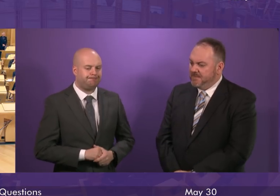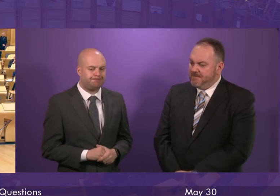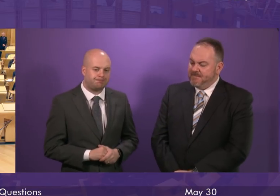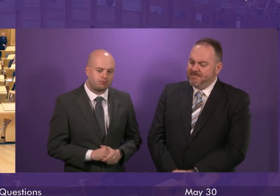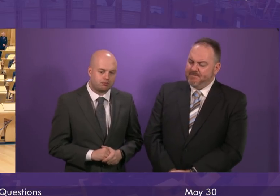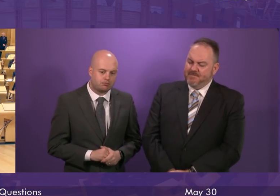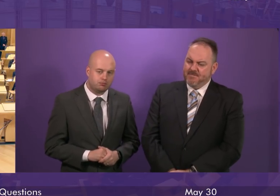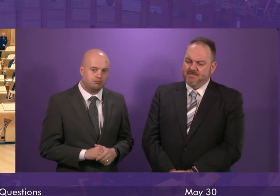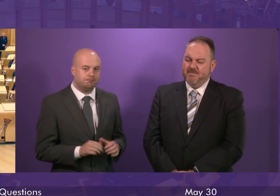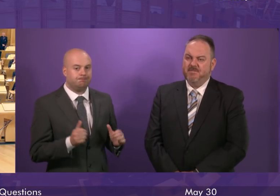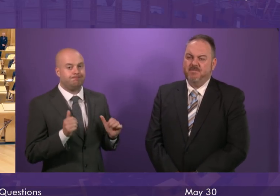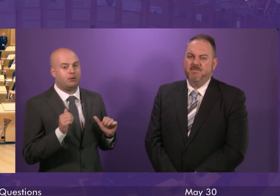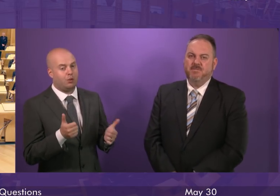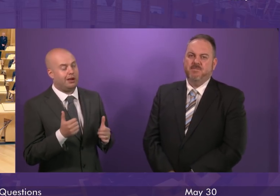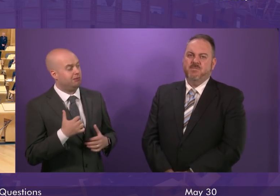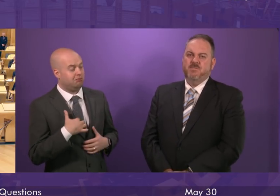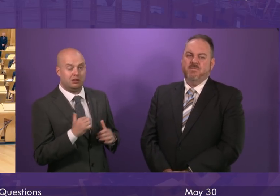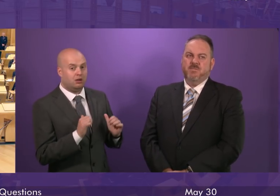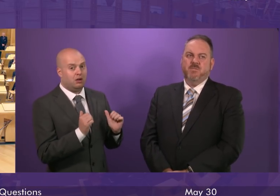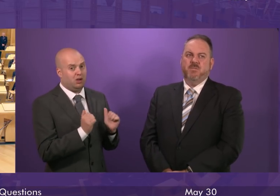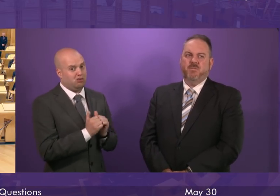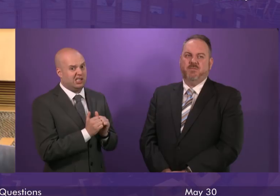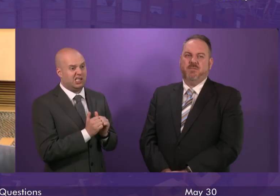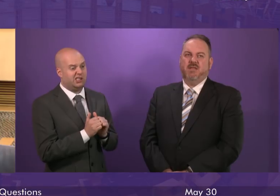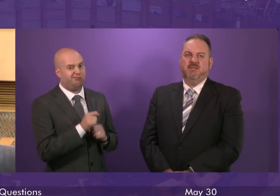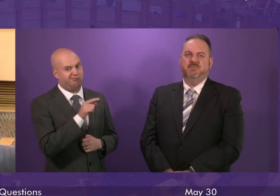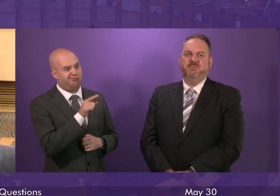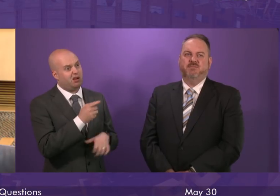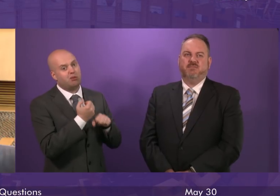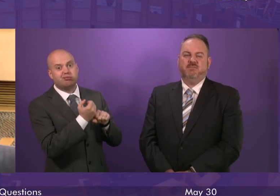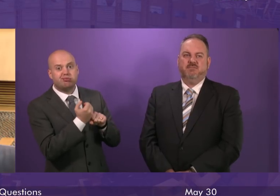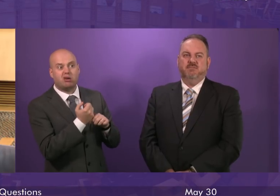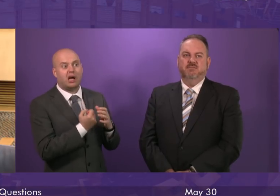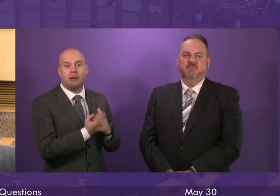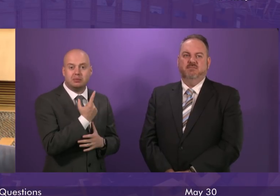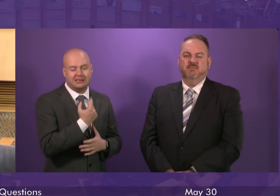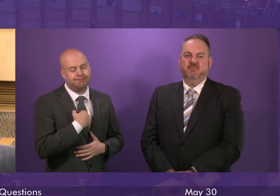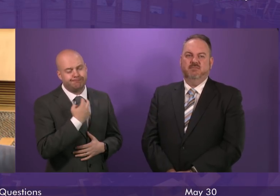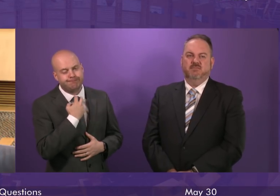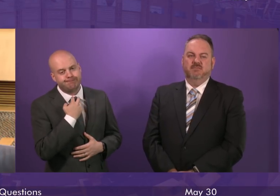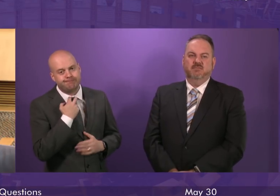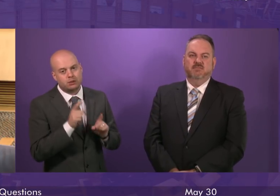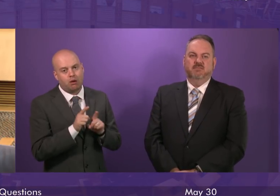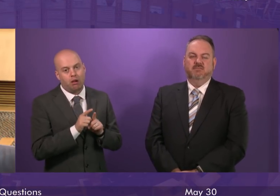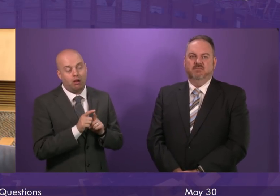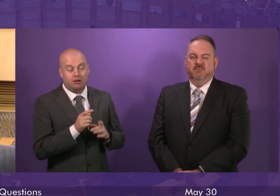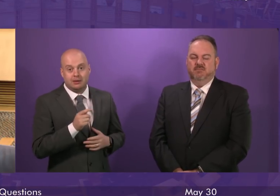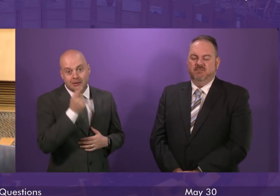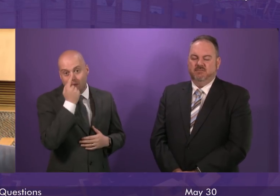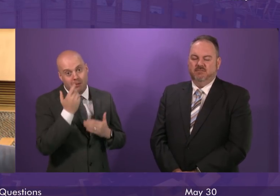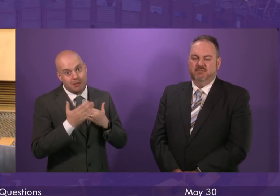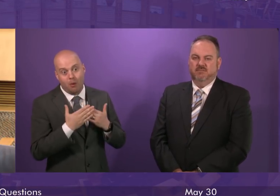can I share Lee MacArthur's disappointment that this industrial action has taken place and that there is the prospect of further action?